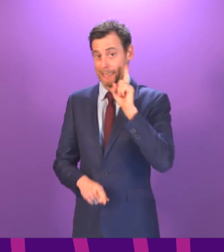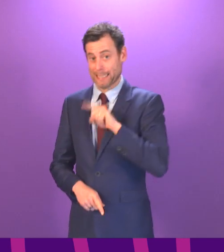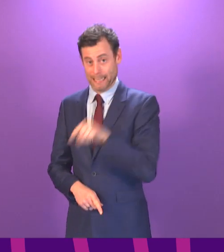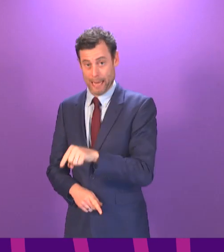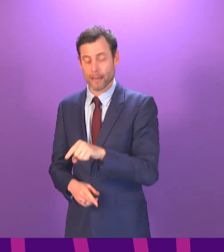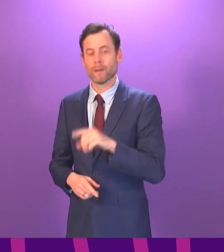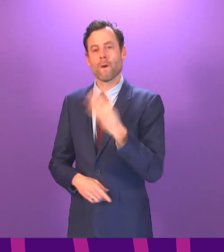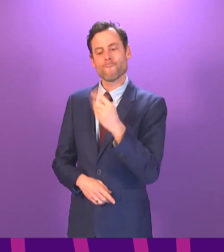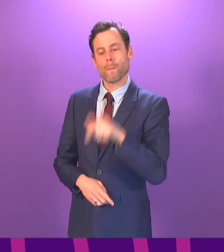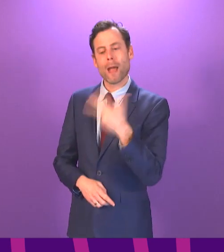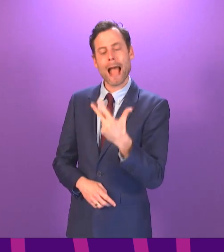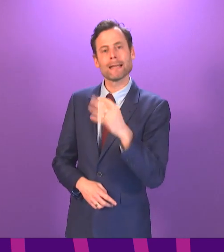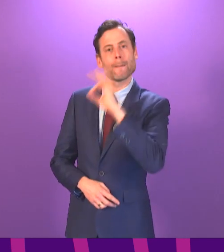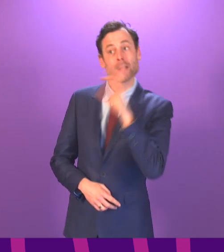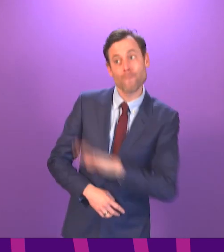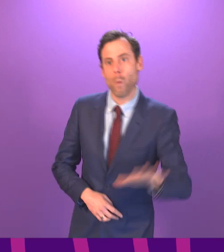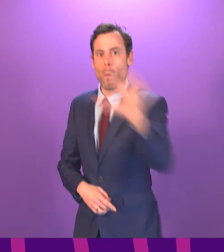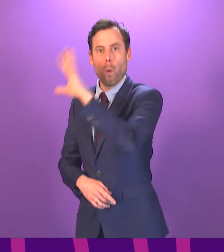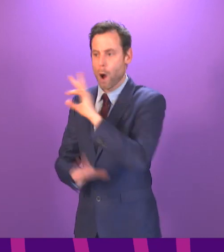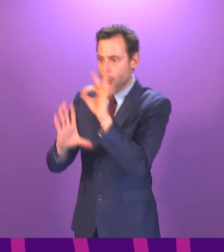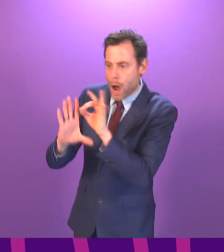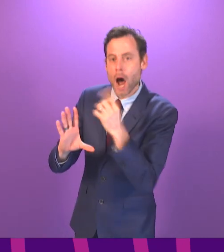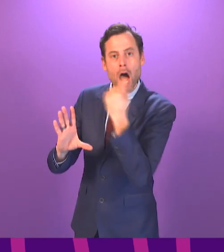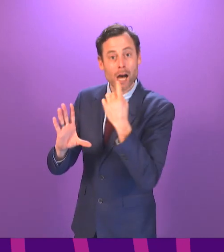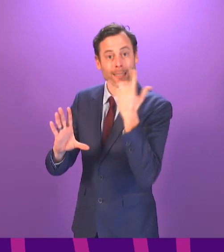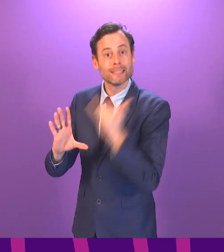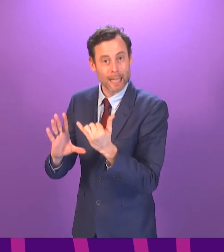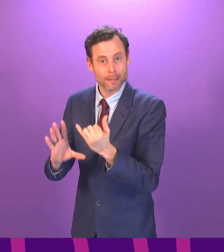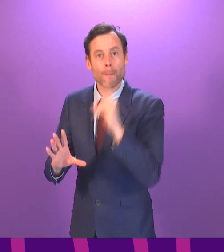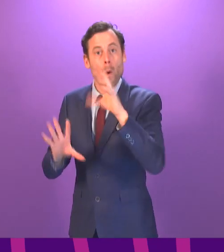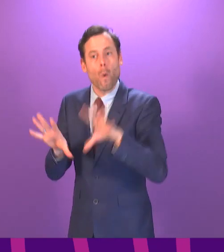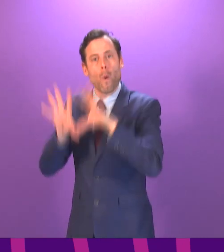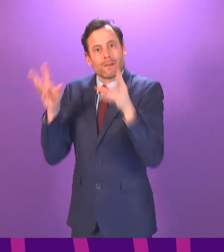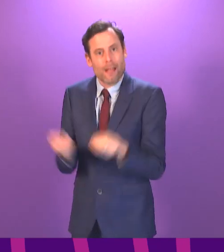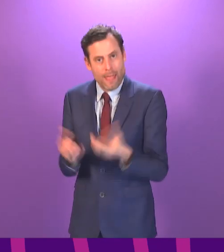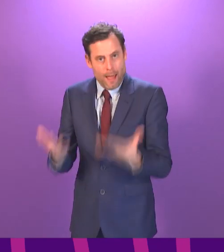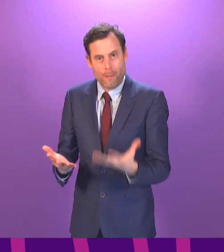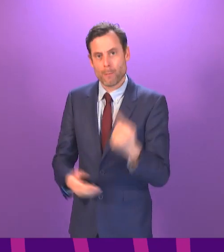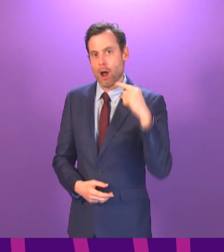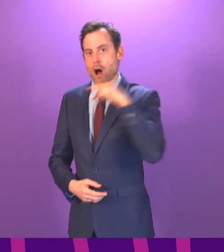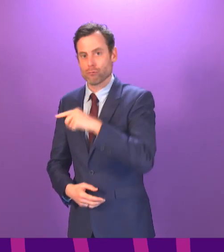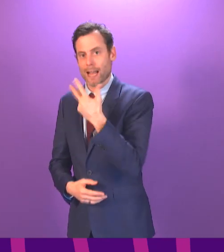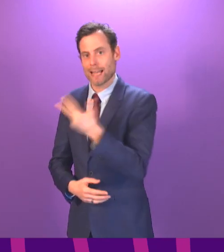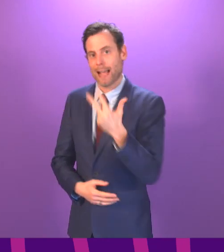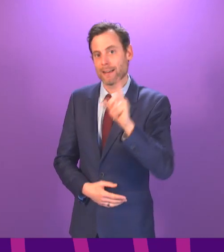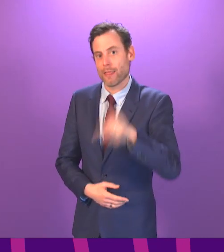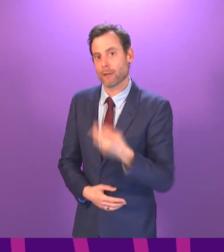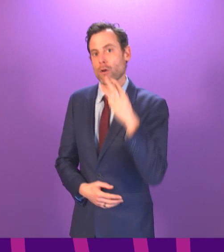That is 4.8 per cent of all the tests carried out, and the total number of cases now stands at 188